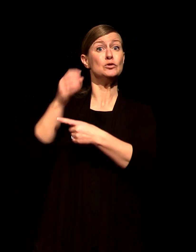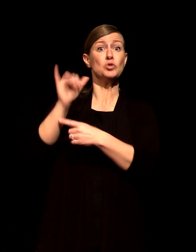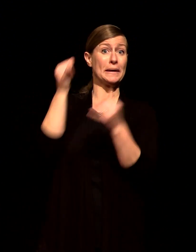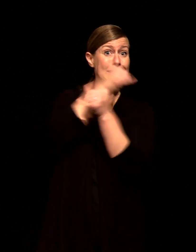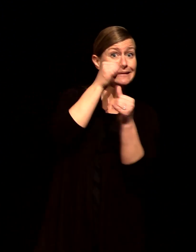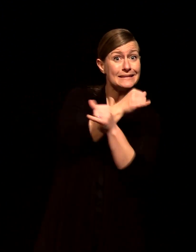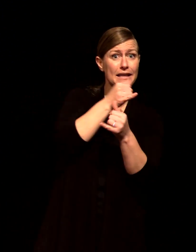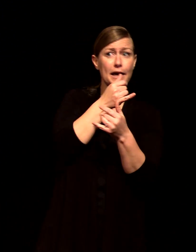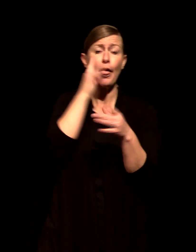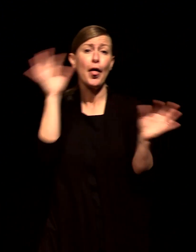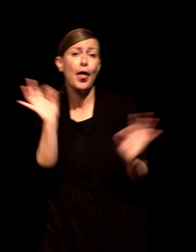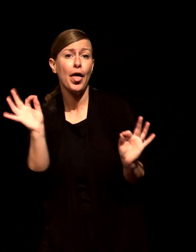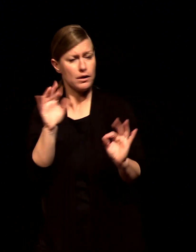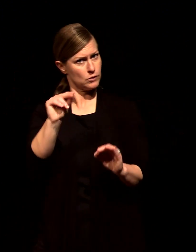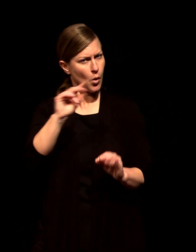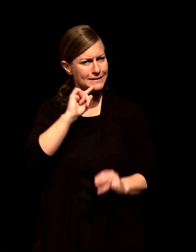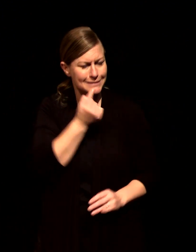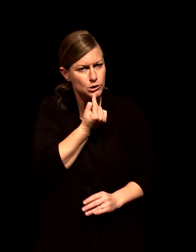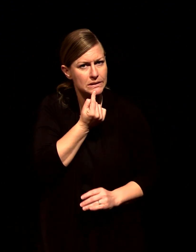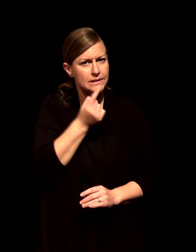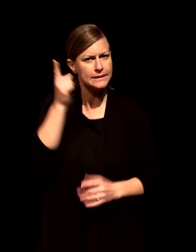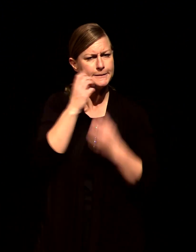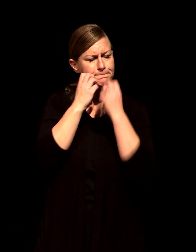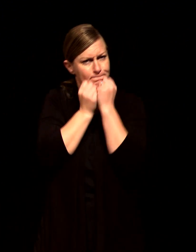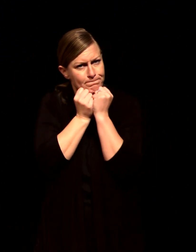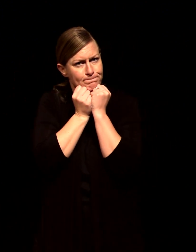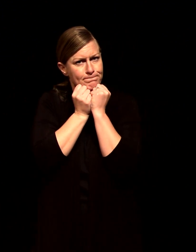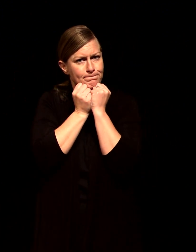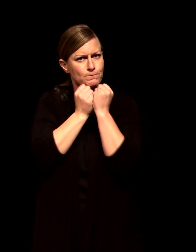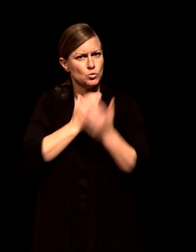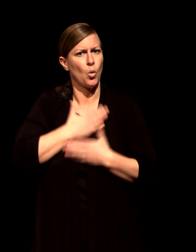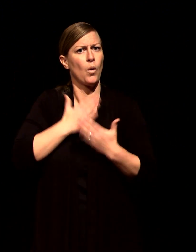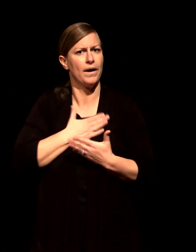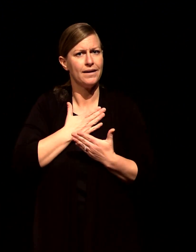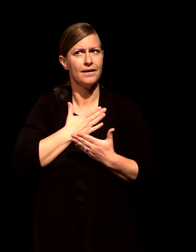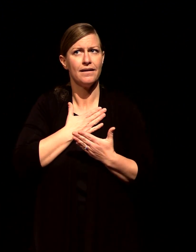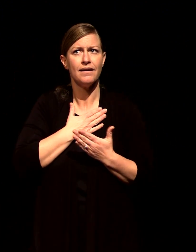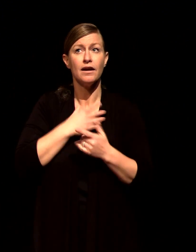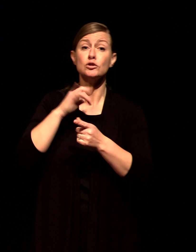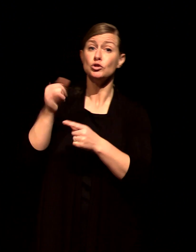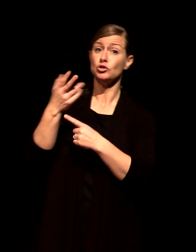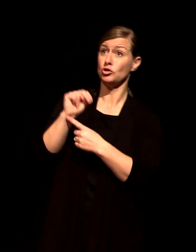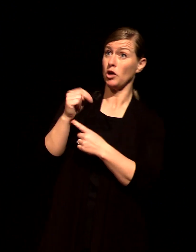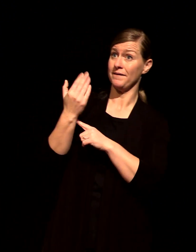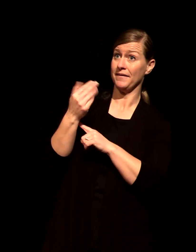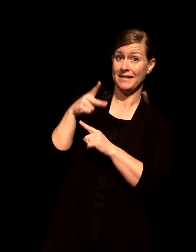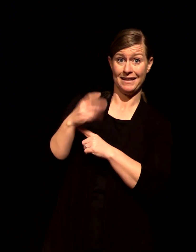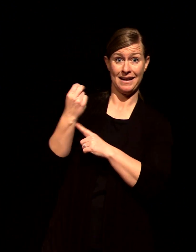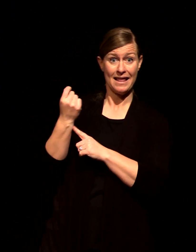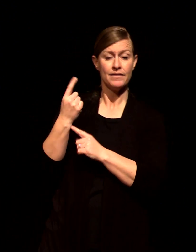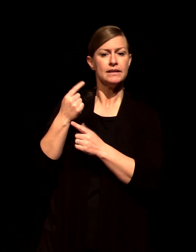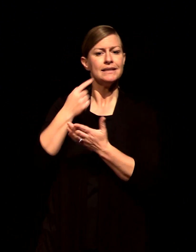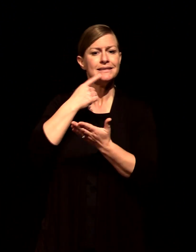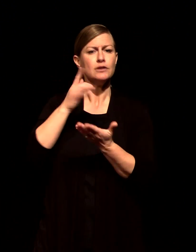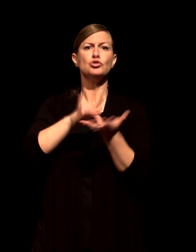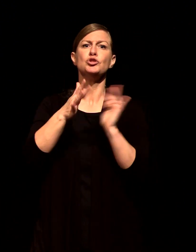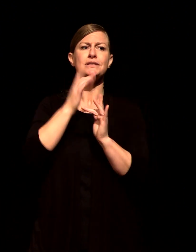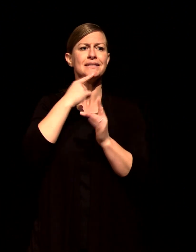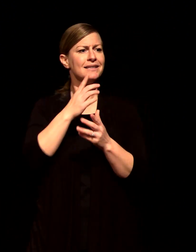filled with my joy yes your joy will overflow I've told you these things so that you'll be filled with my joy and your joy